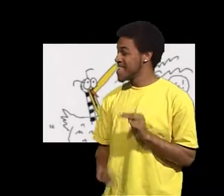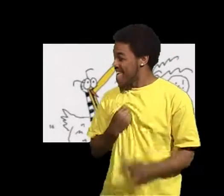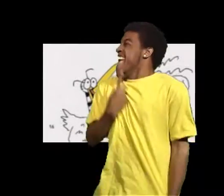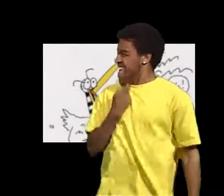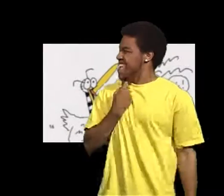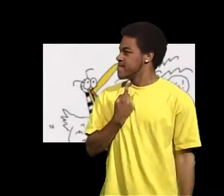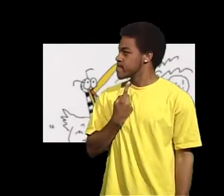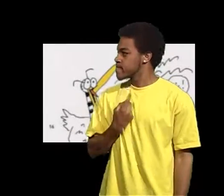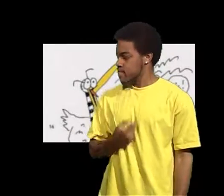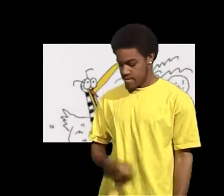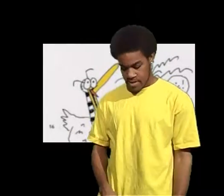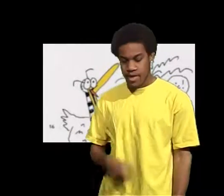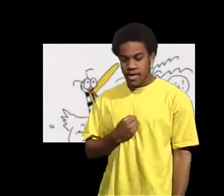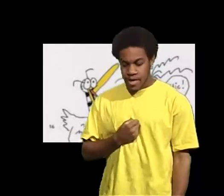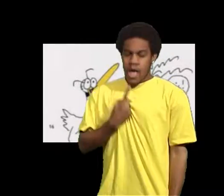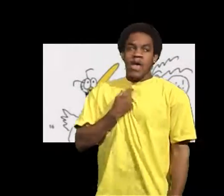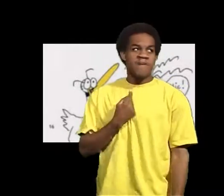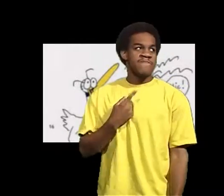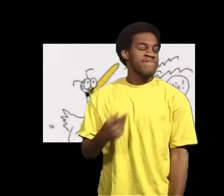Isabel just looked and started hiccuping.